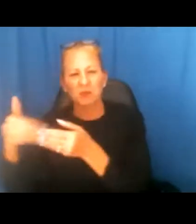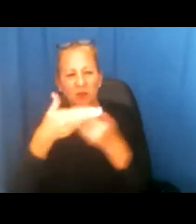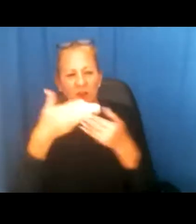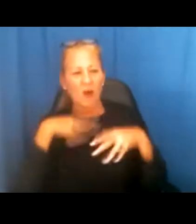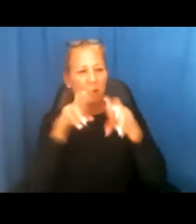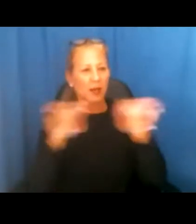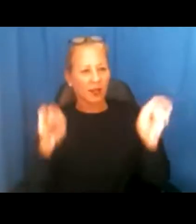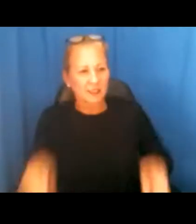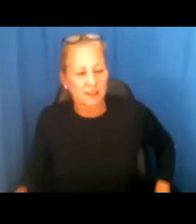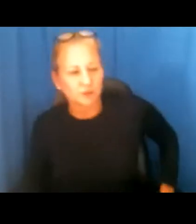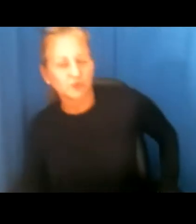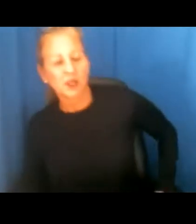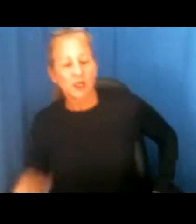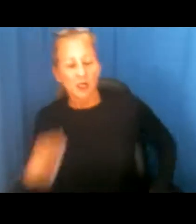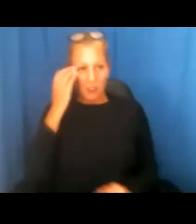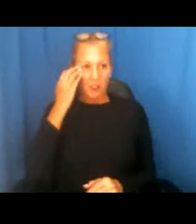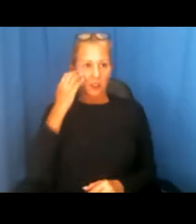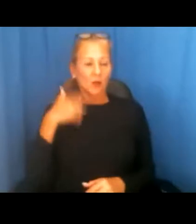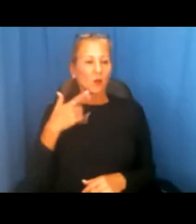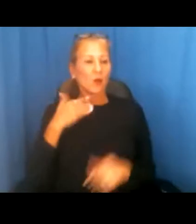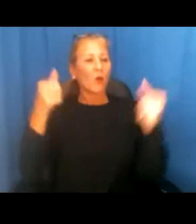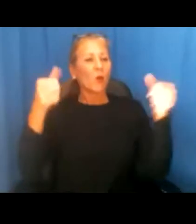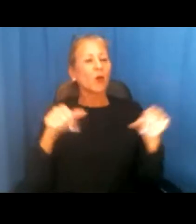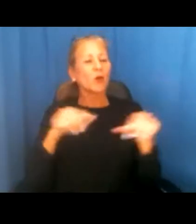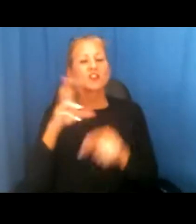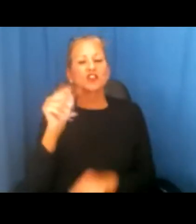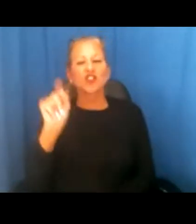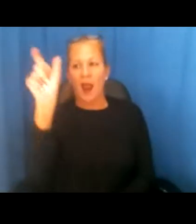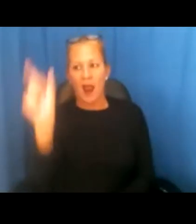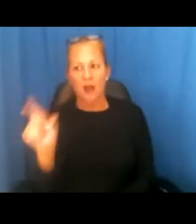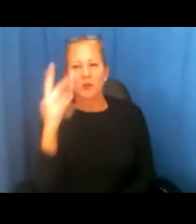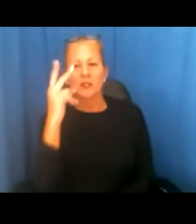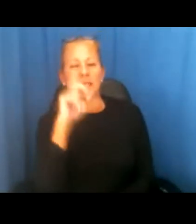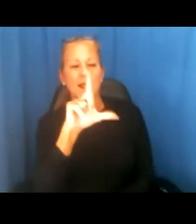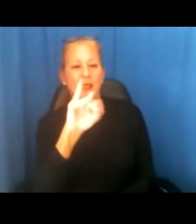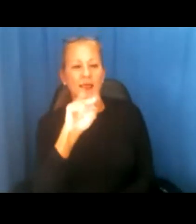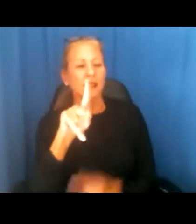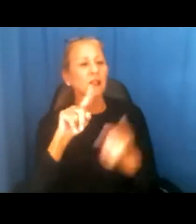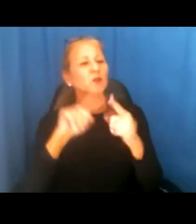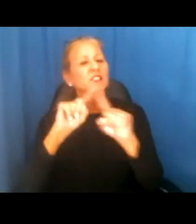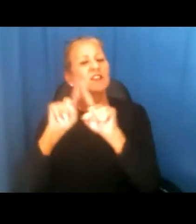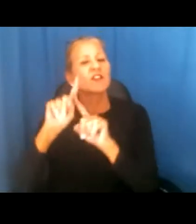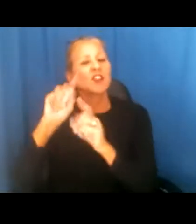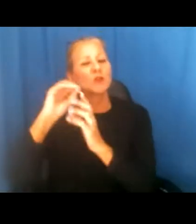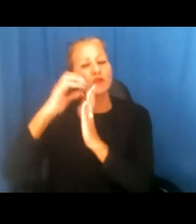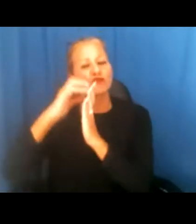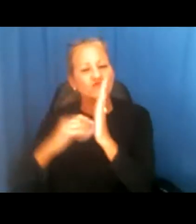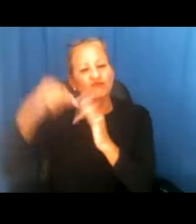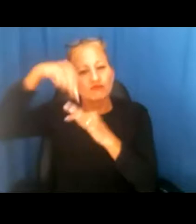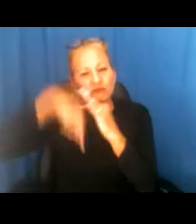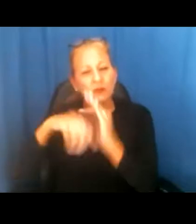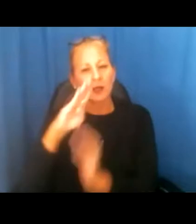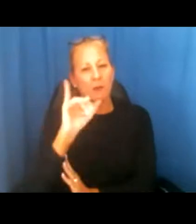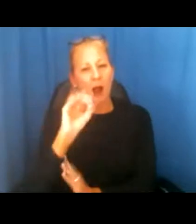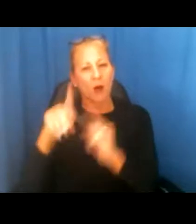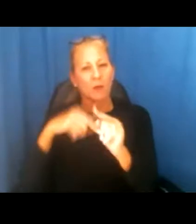and then we're going to post in the chat a link to longer bios so that you can read more about these wonderful folks that